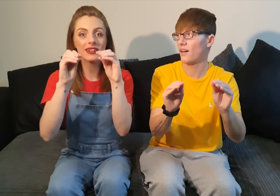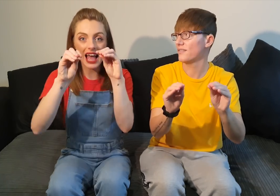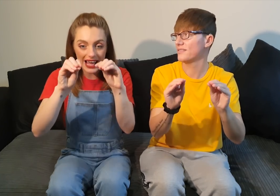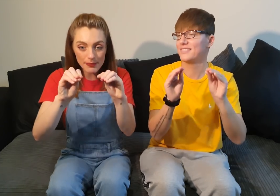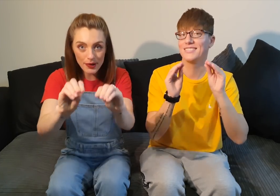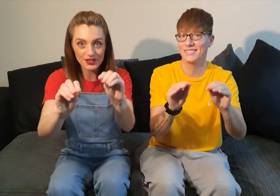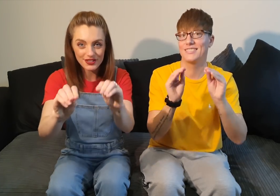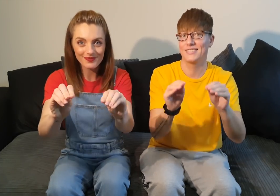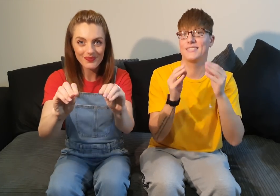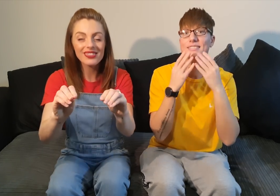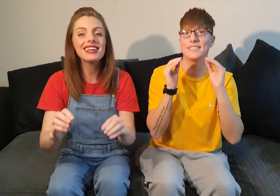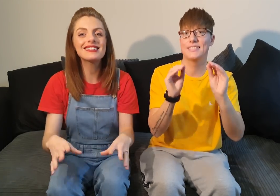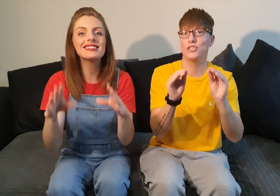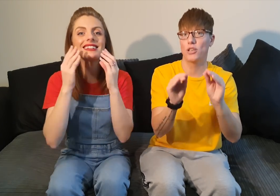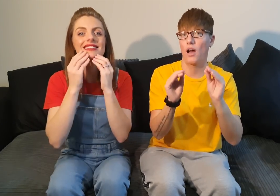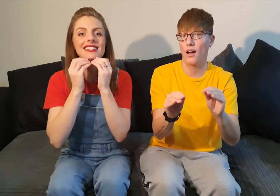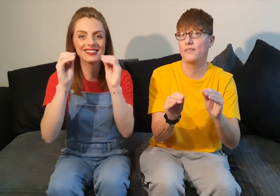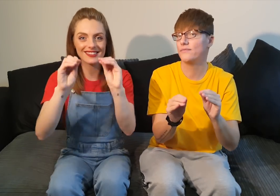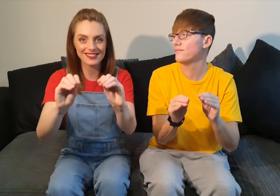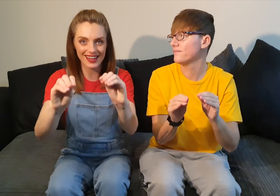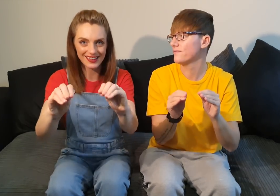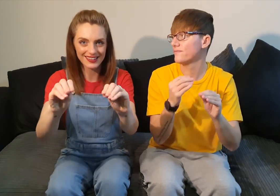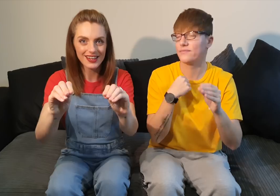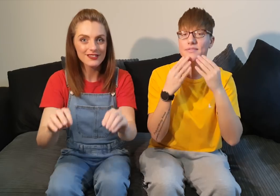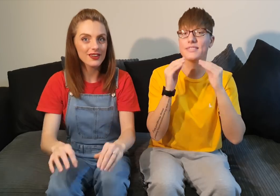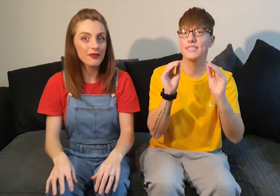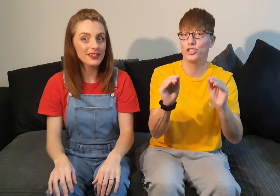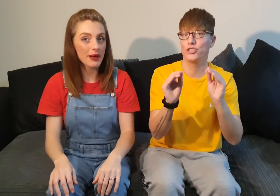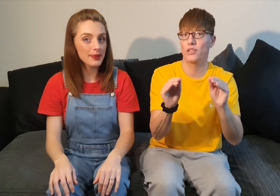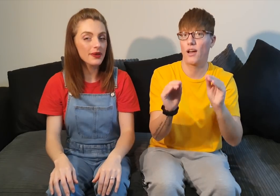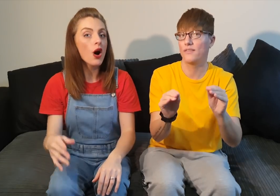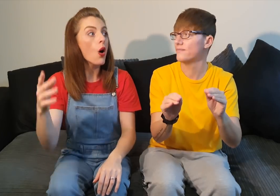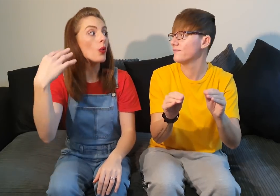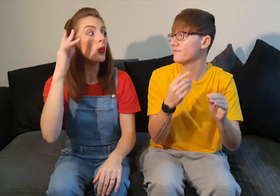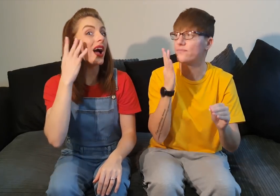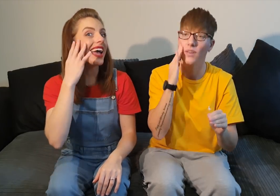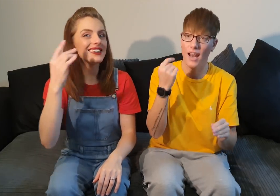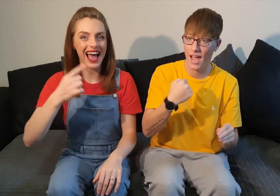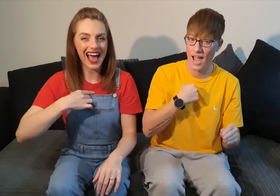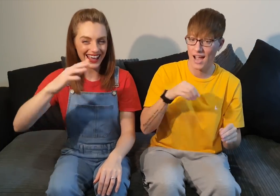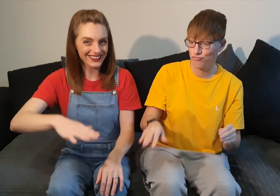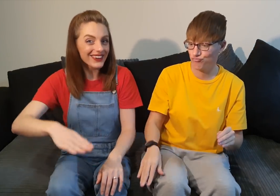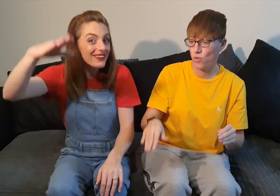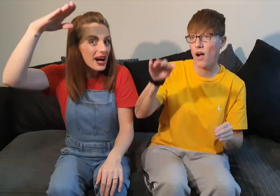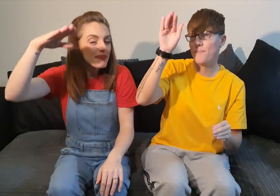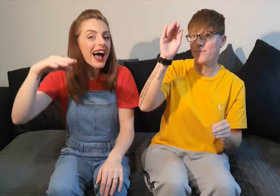and push this is teacher so for example when I grow up I